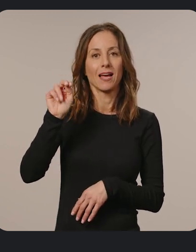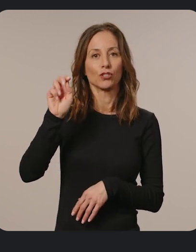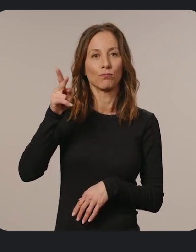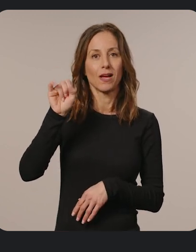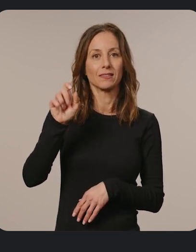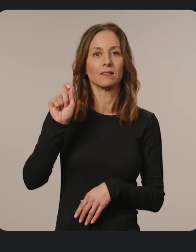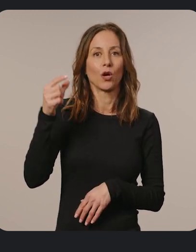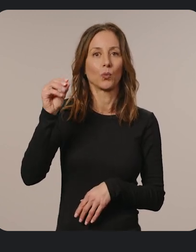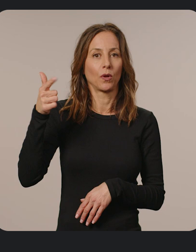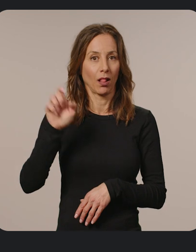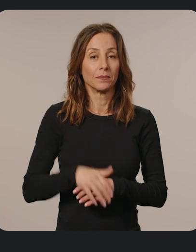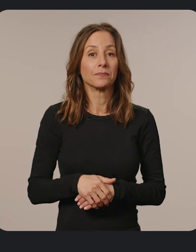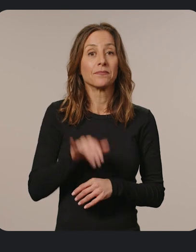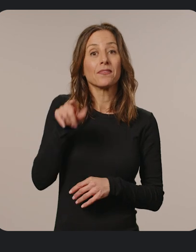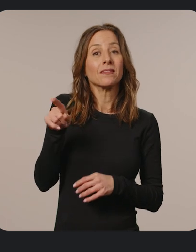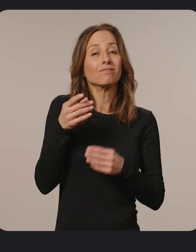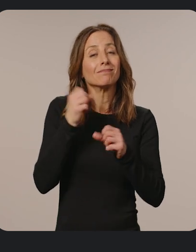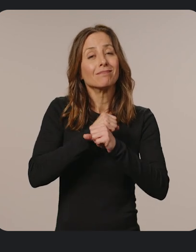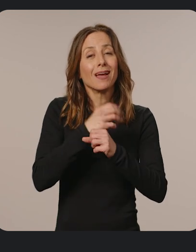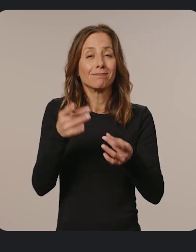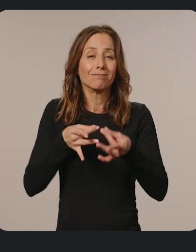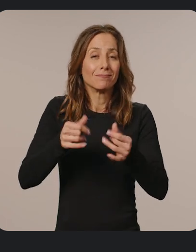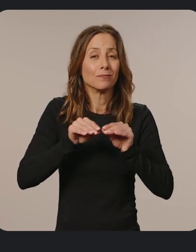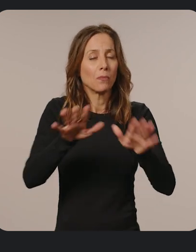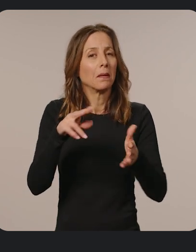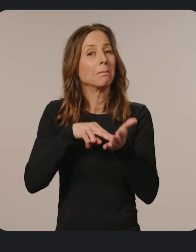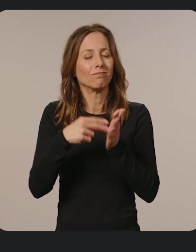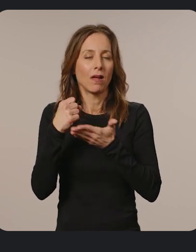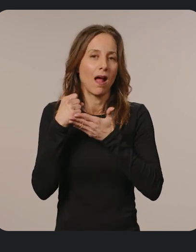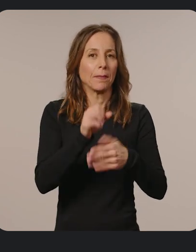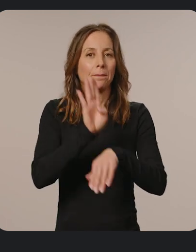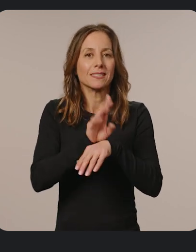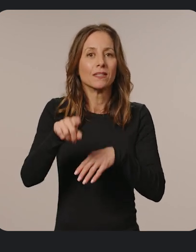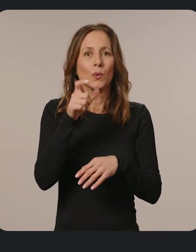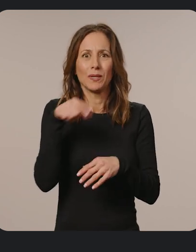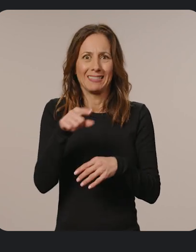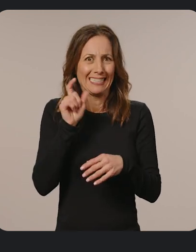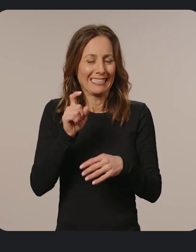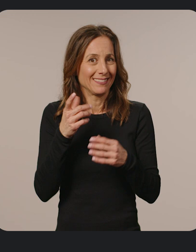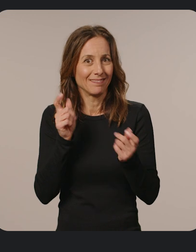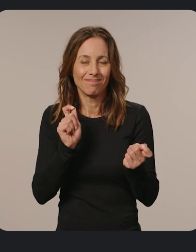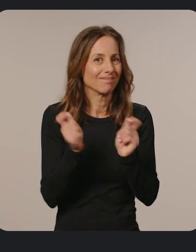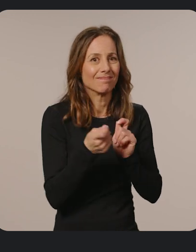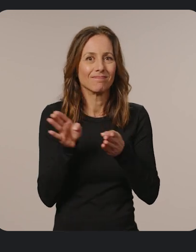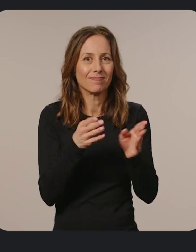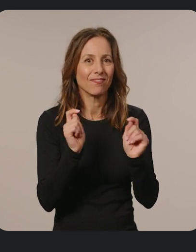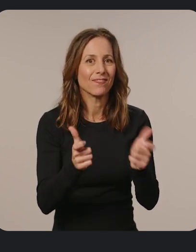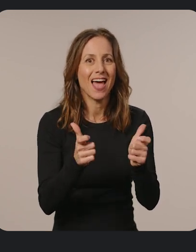chromeenterprise.google. This secure and speedy deployment helps businesses, especially those who need to